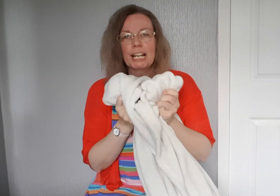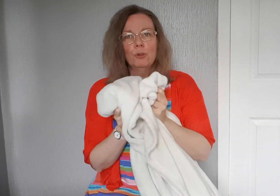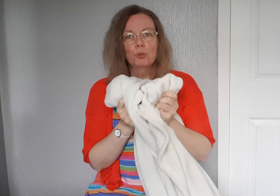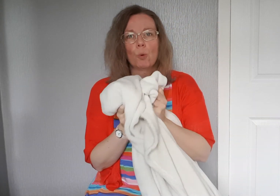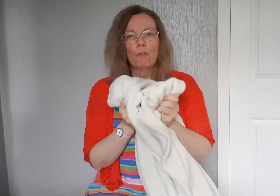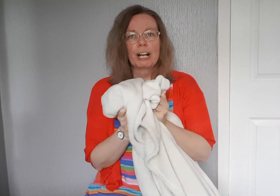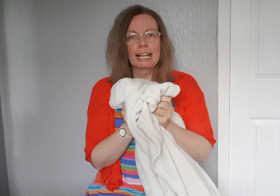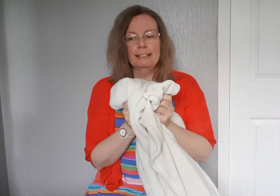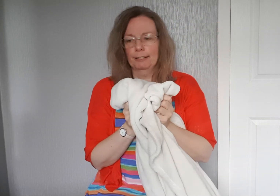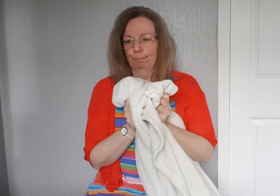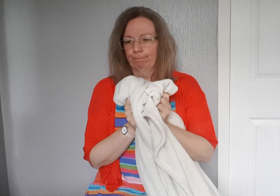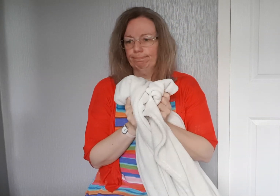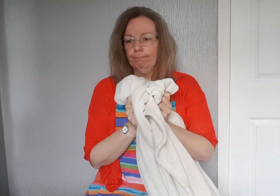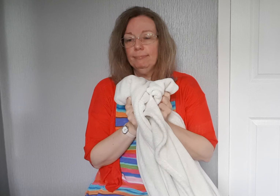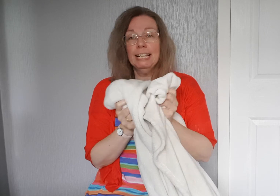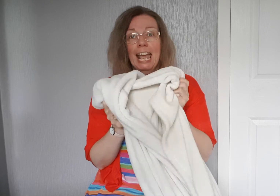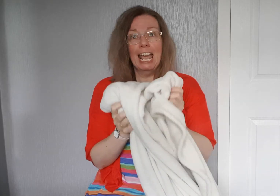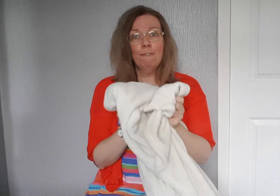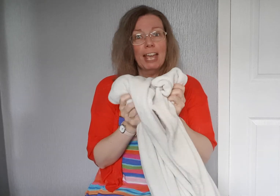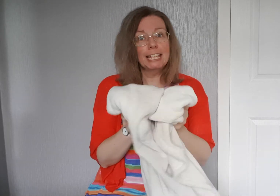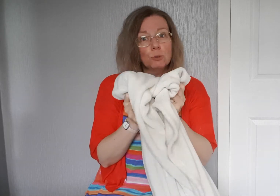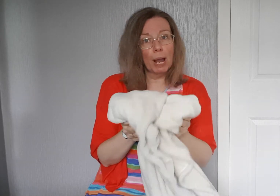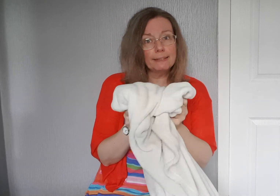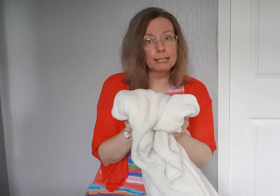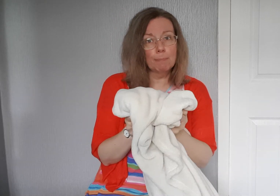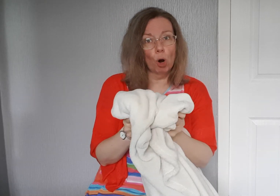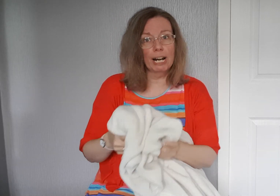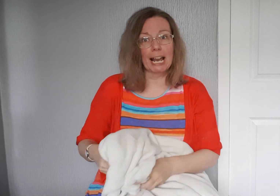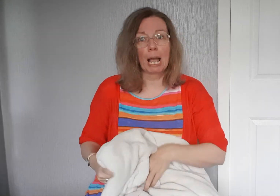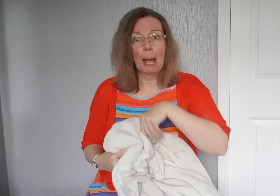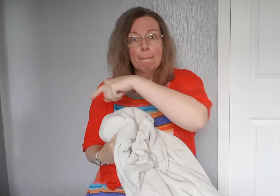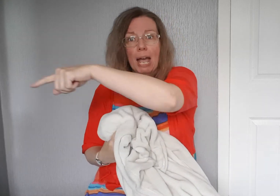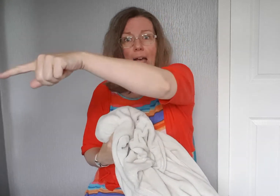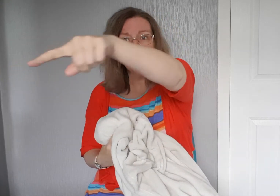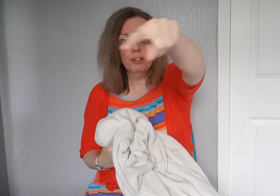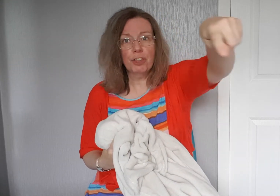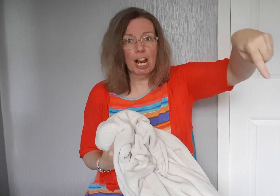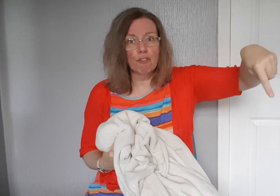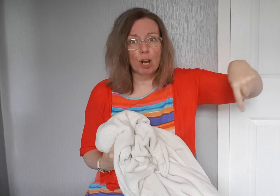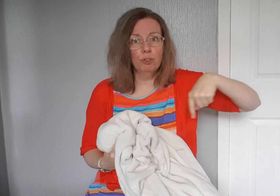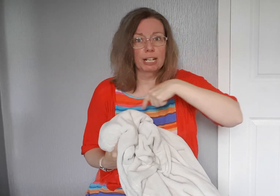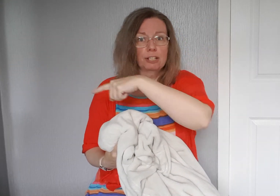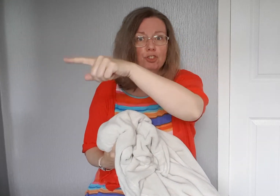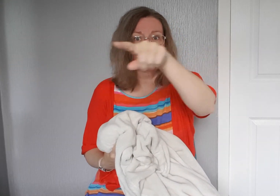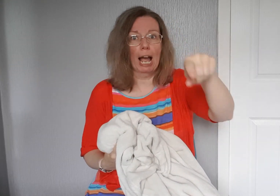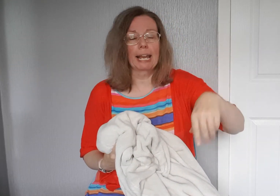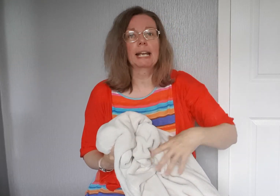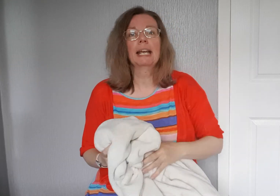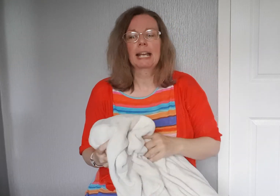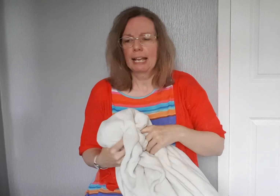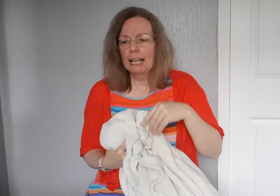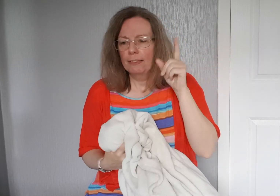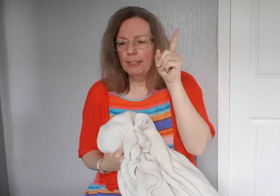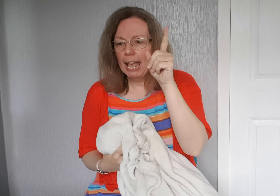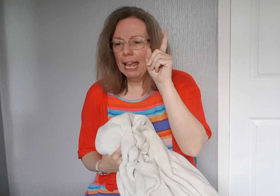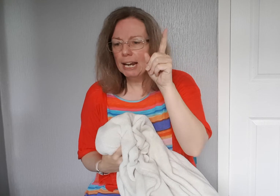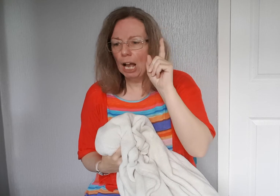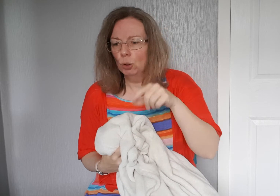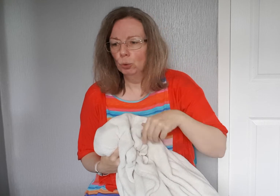ground overnight. If it's wet in the morning, but everything around it is dry, then I'll